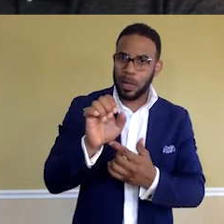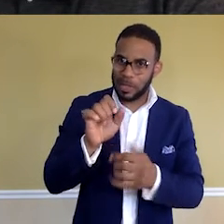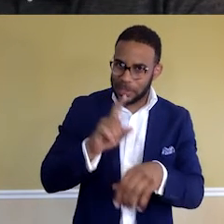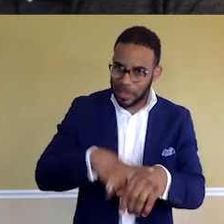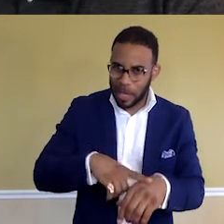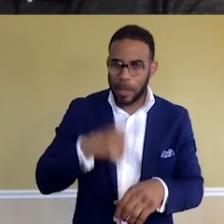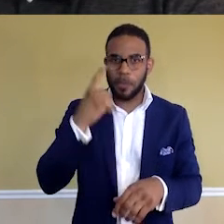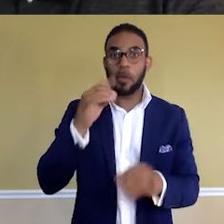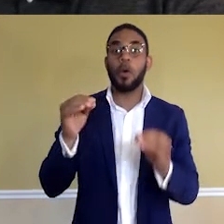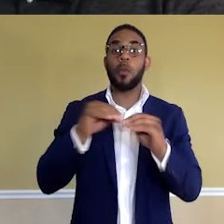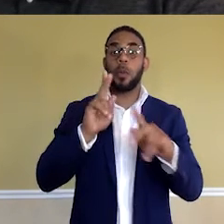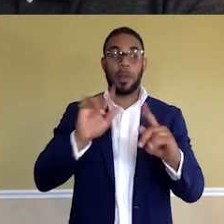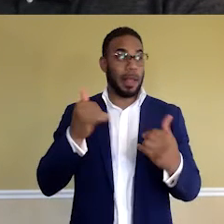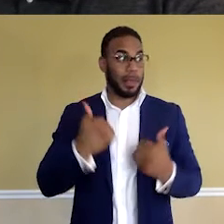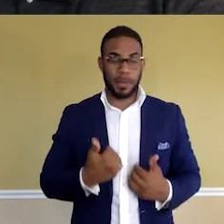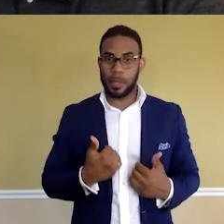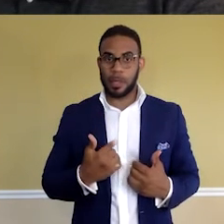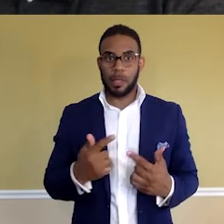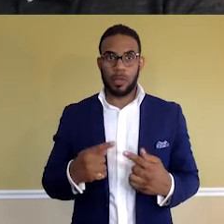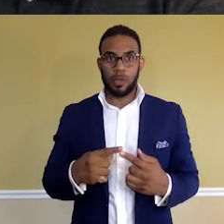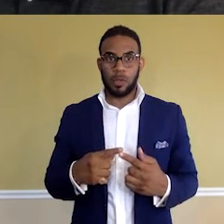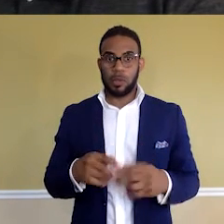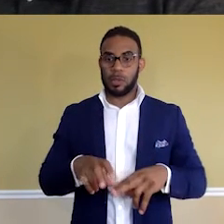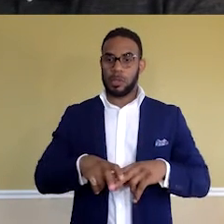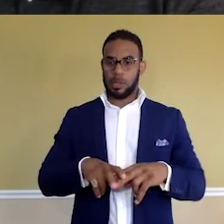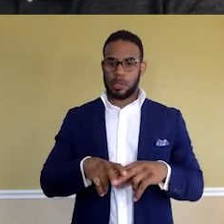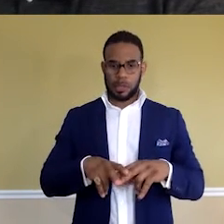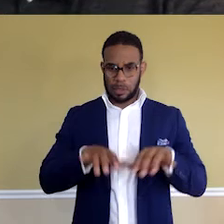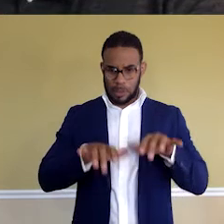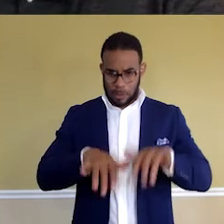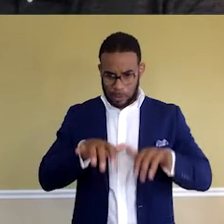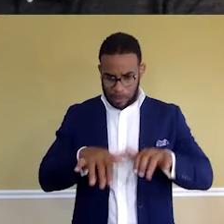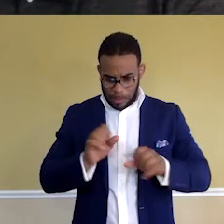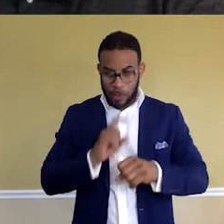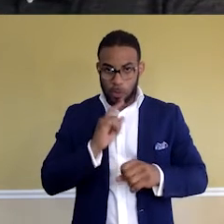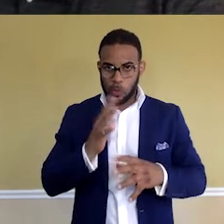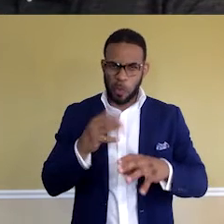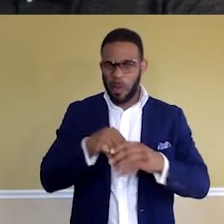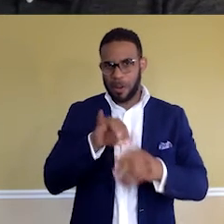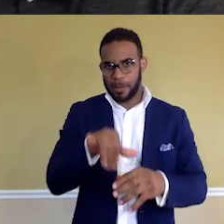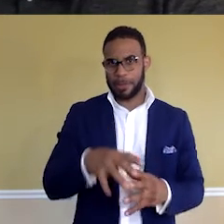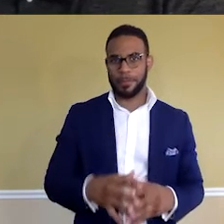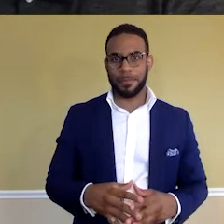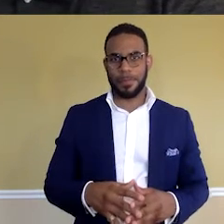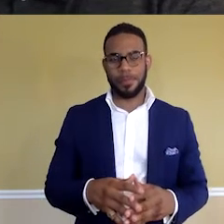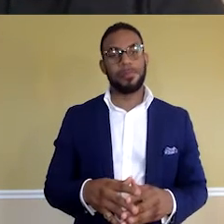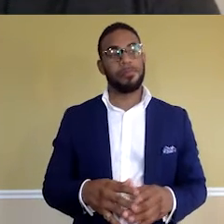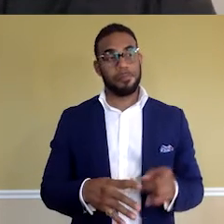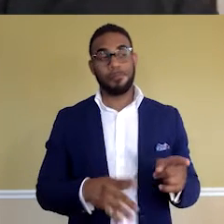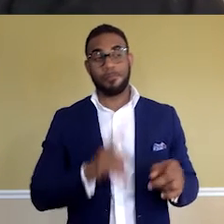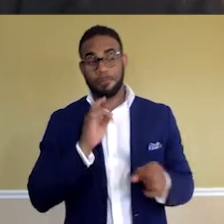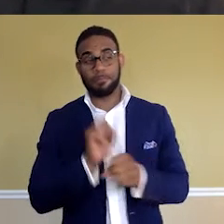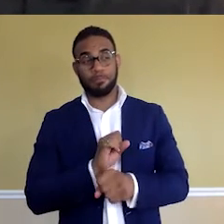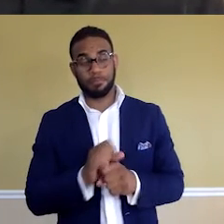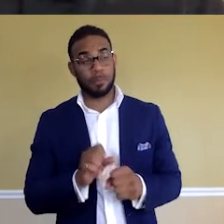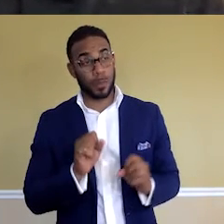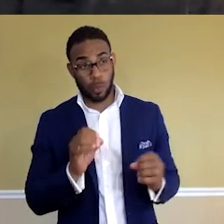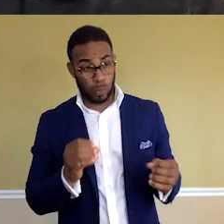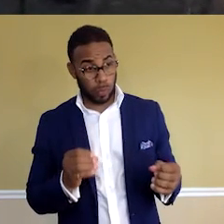more people like me to sit down at the keyboard and make sure we're a part of that. Absolutely. So